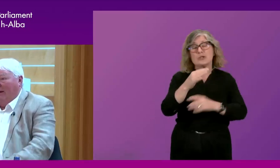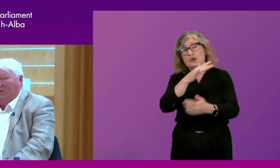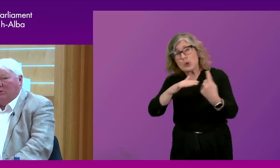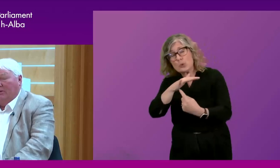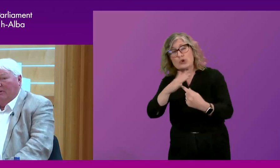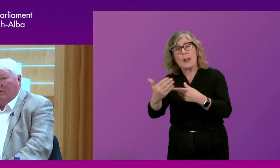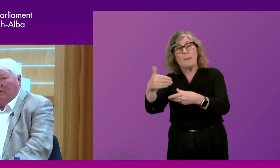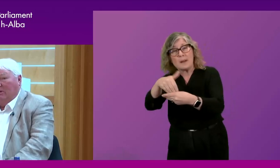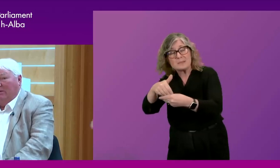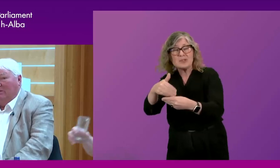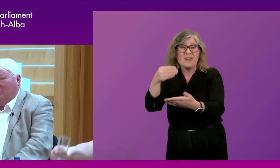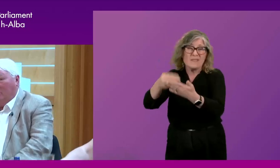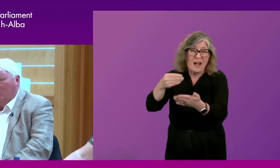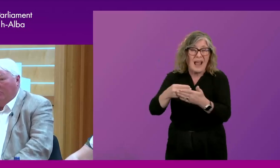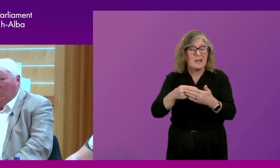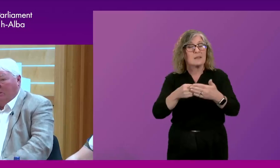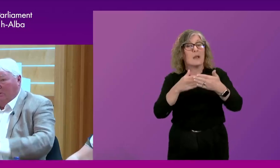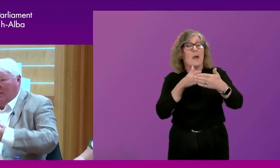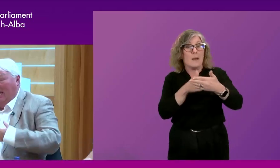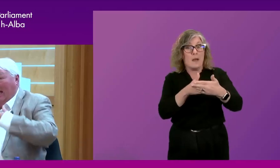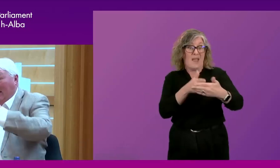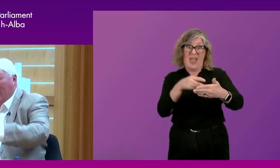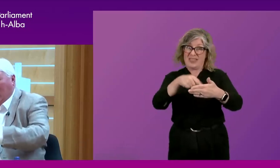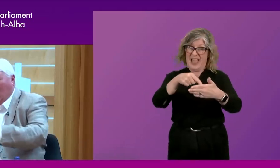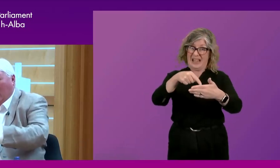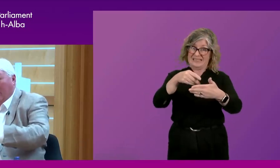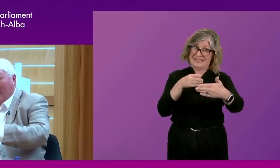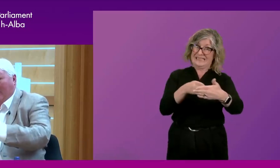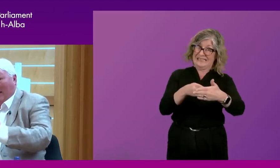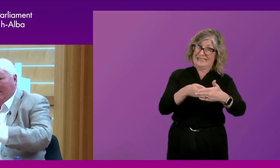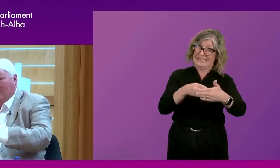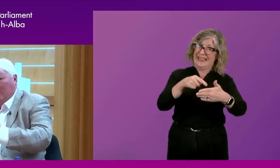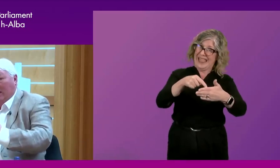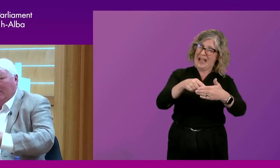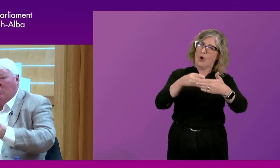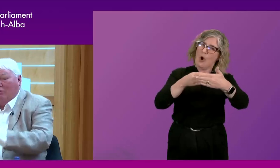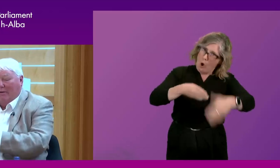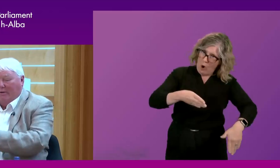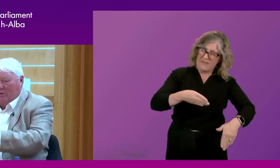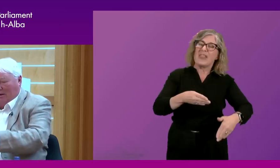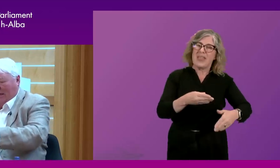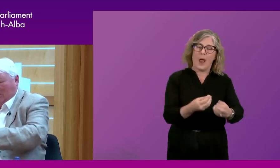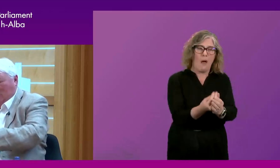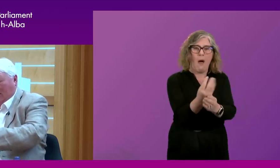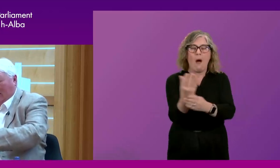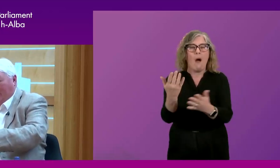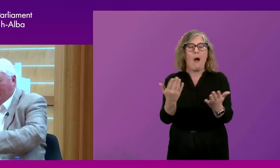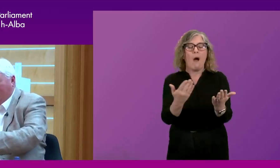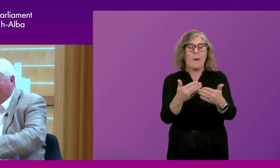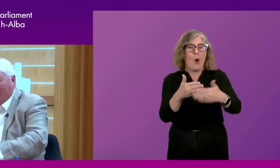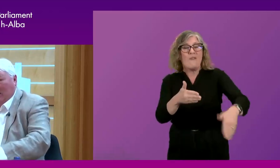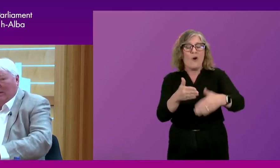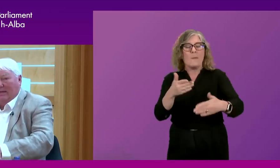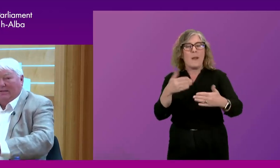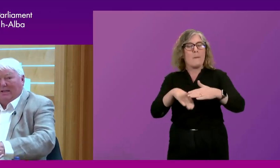frankly financial, that, that, that you, you need to remove the obstacles and allow that balance to emerge rather than trying to, um,